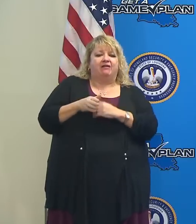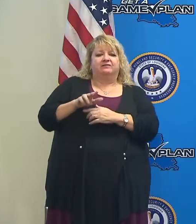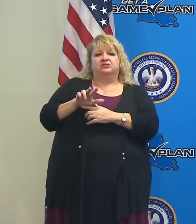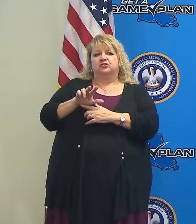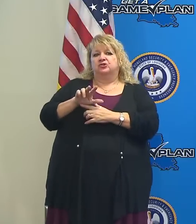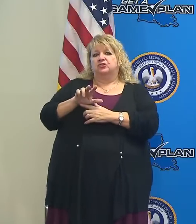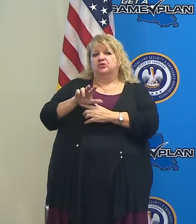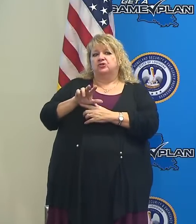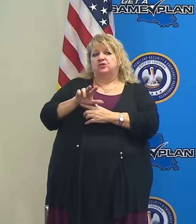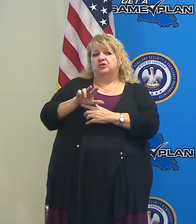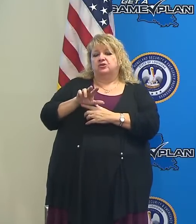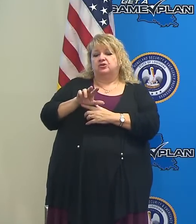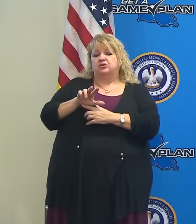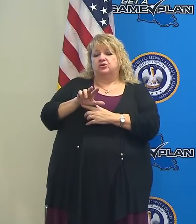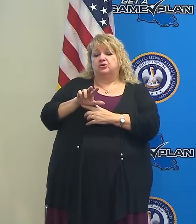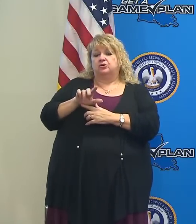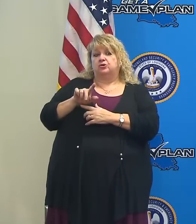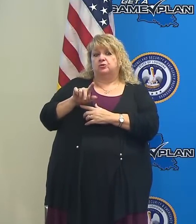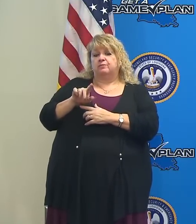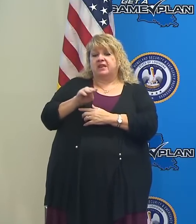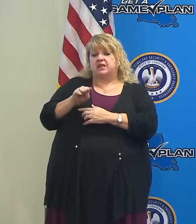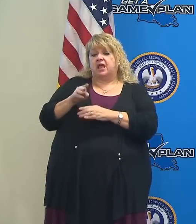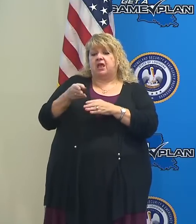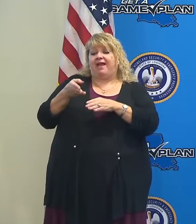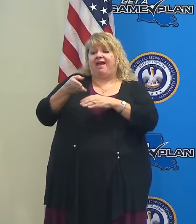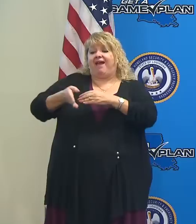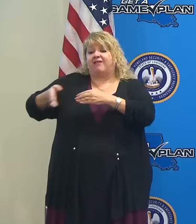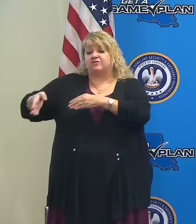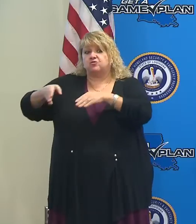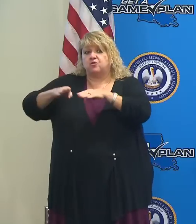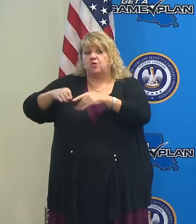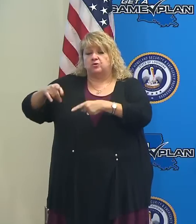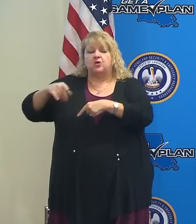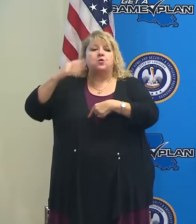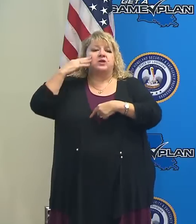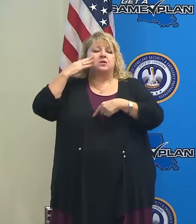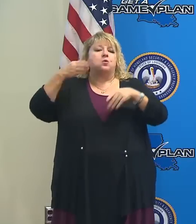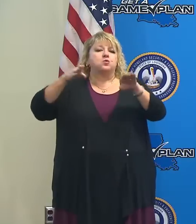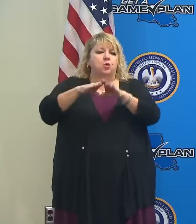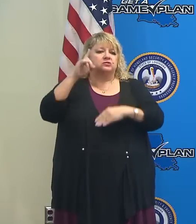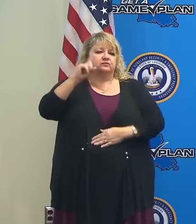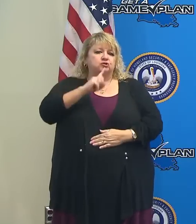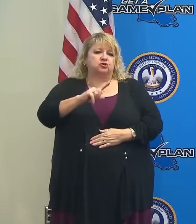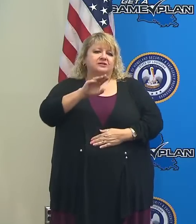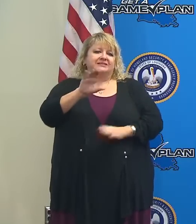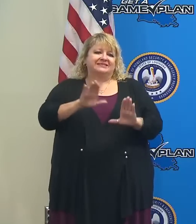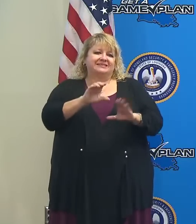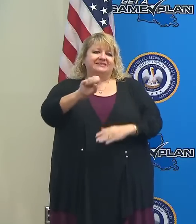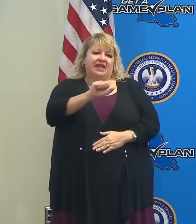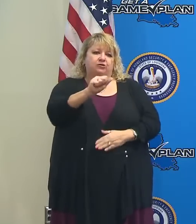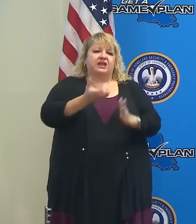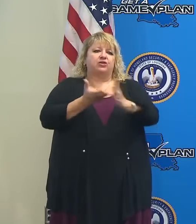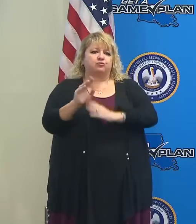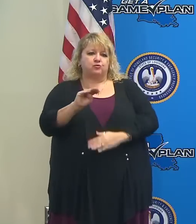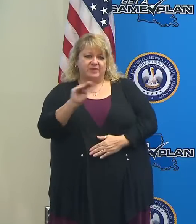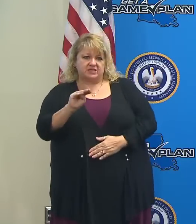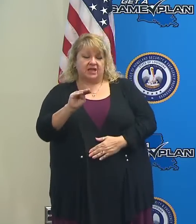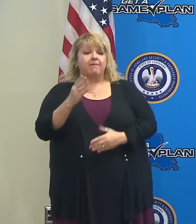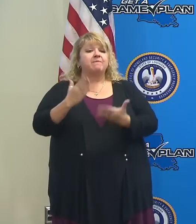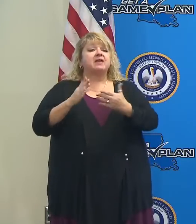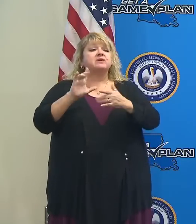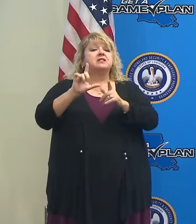on Sunday, but we know these will be closed Saturday through Monday. And I'm going to go through those